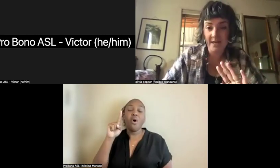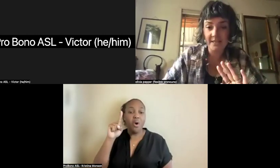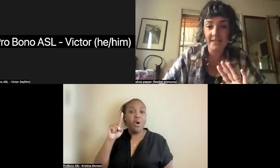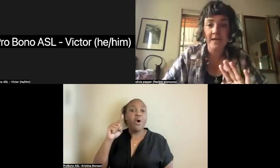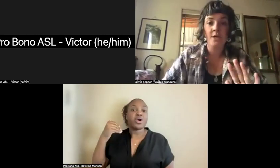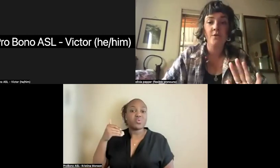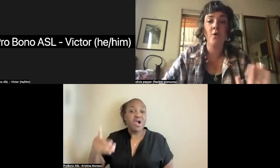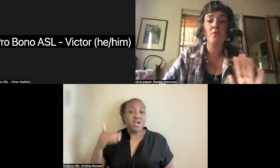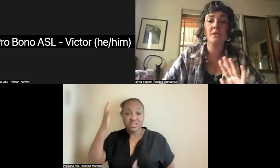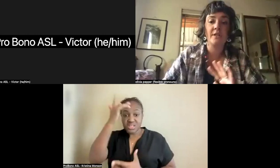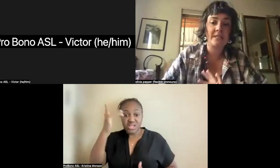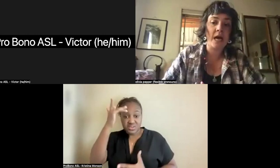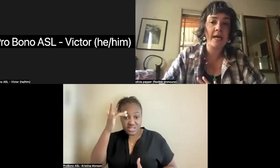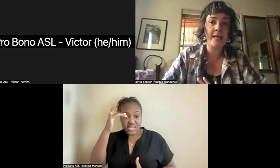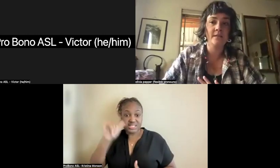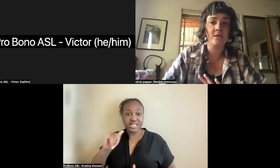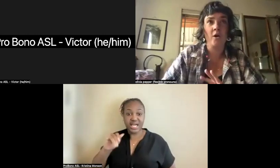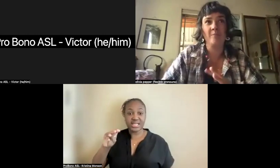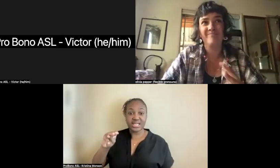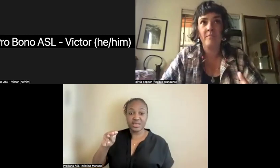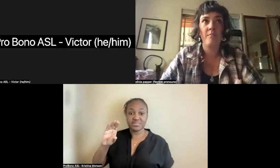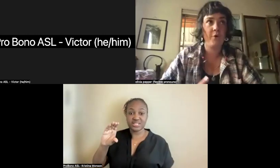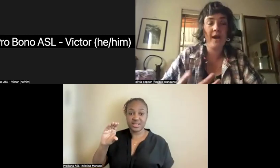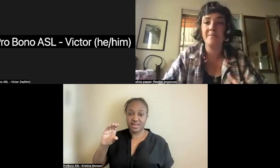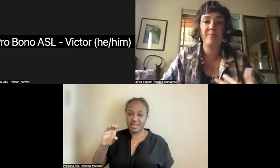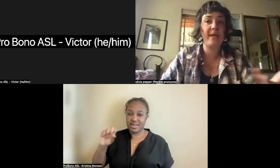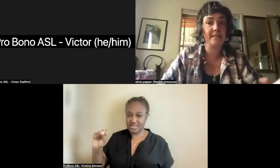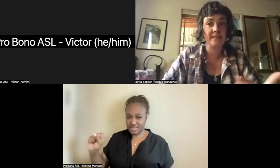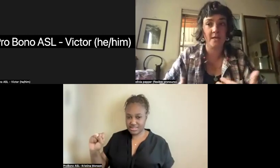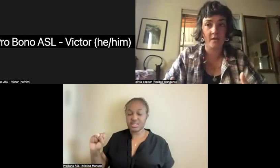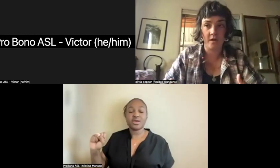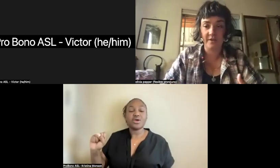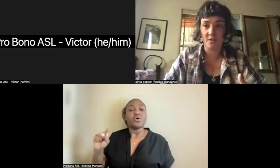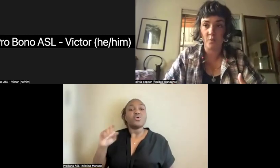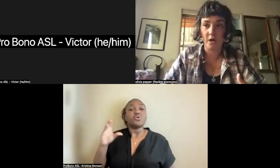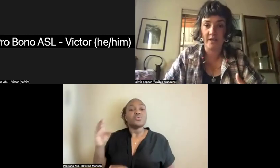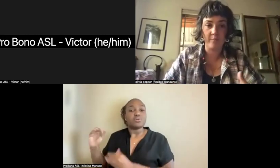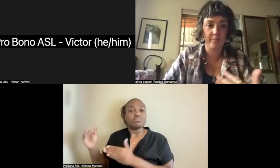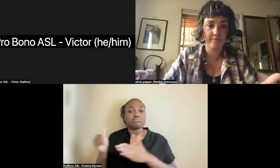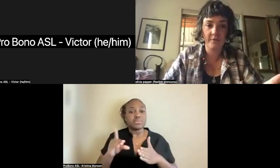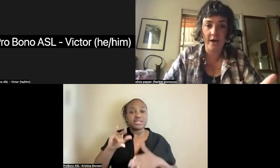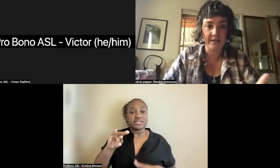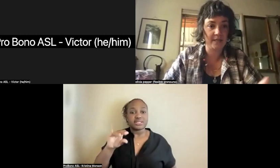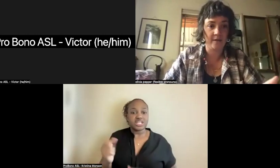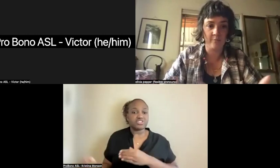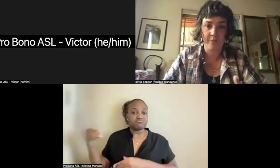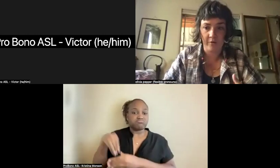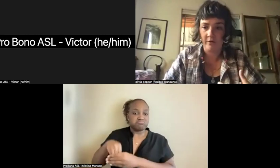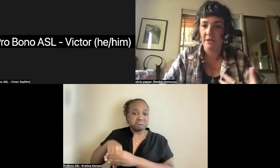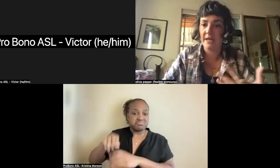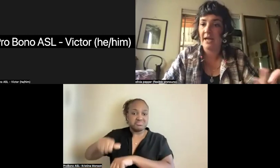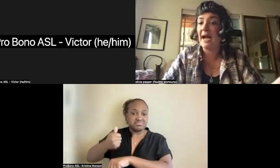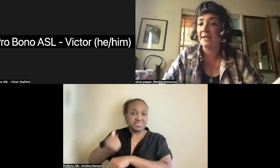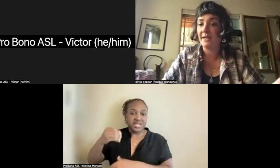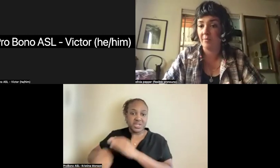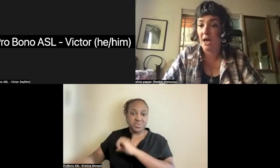CFS. Those, the die-ins are perhaps based in a lot of this work that Carrington and Baol